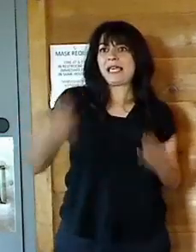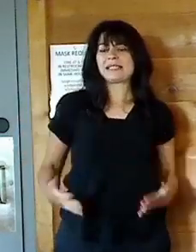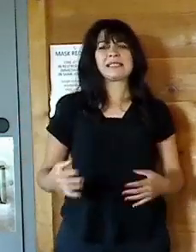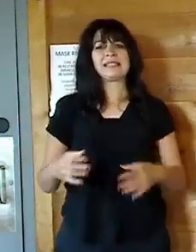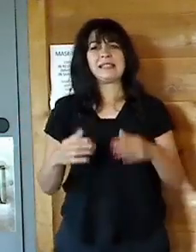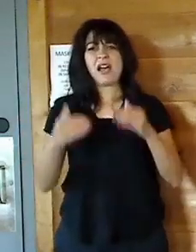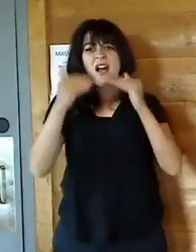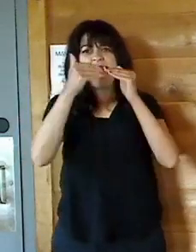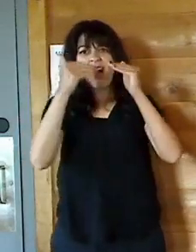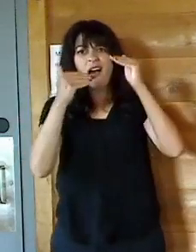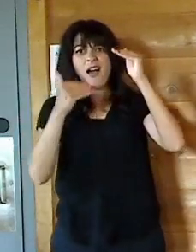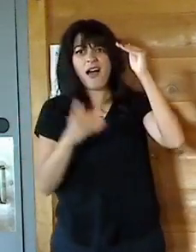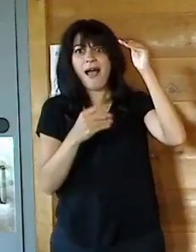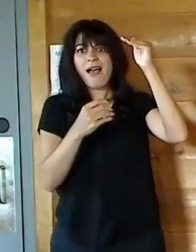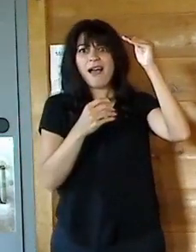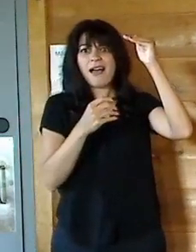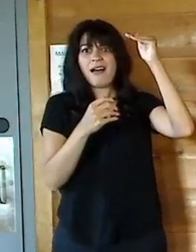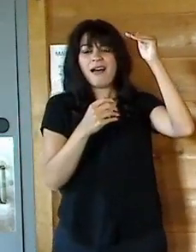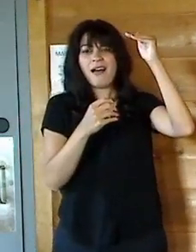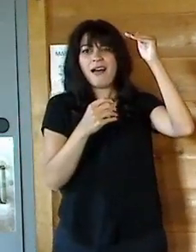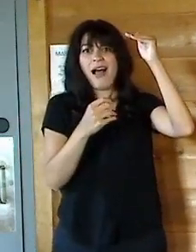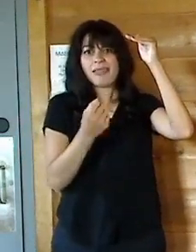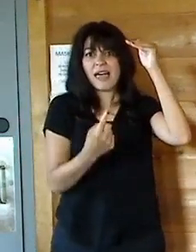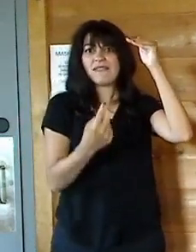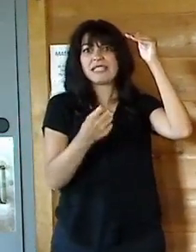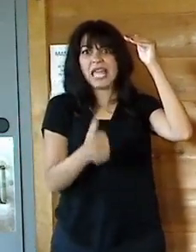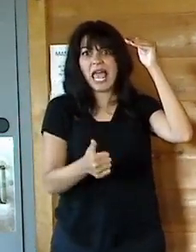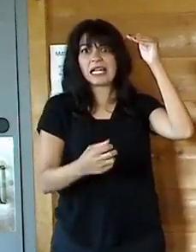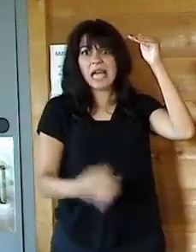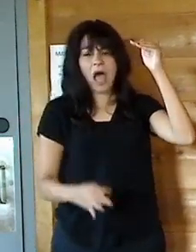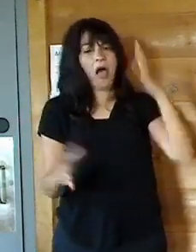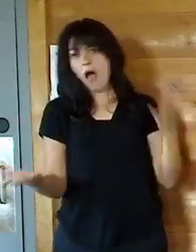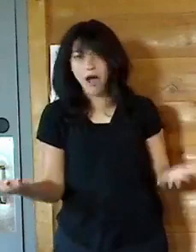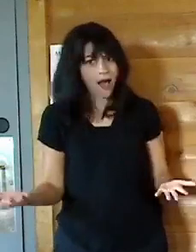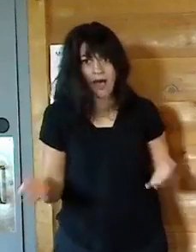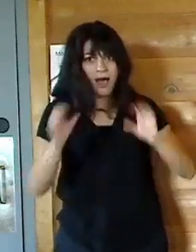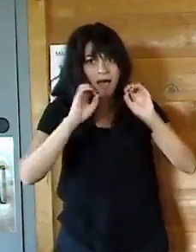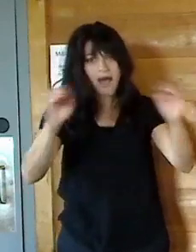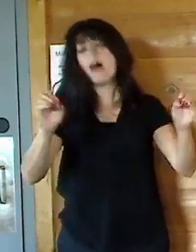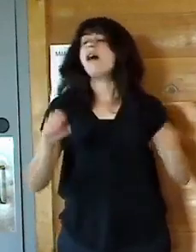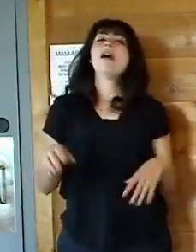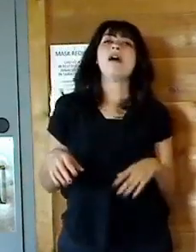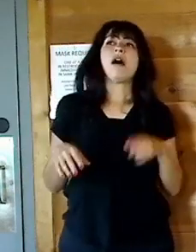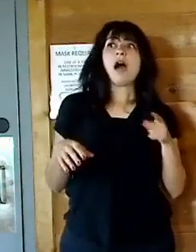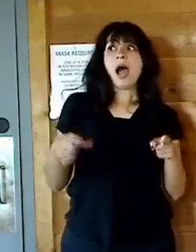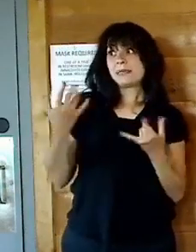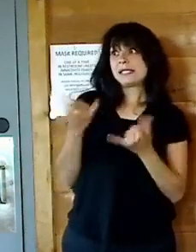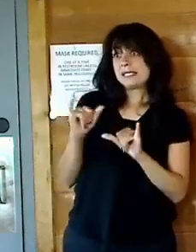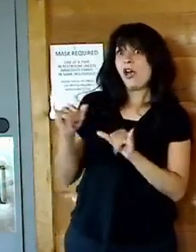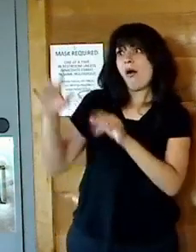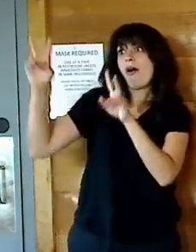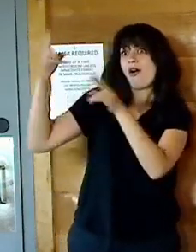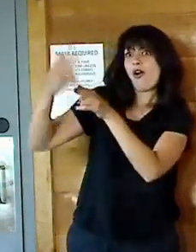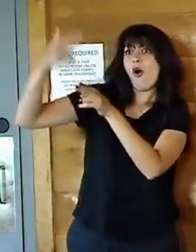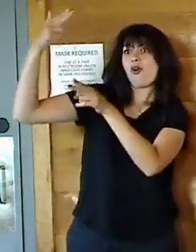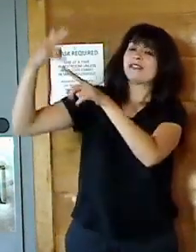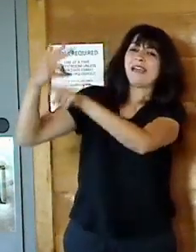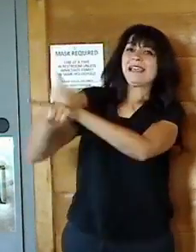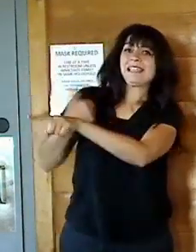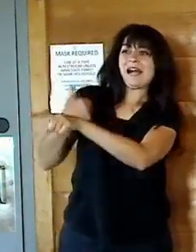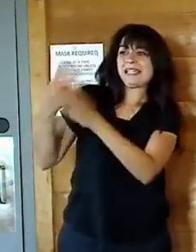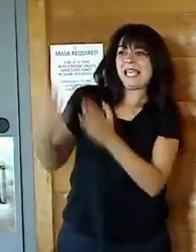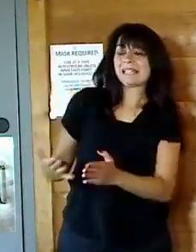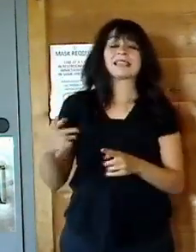younger? There has not been. So you still hold the distinction? Yes. Unless a municipal government decides to appoint an 11-year-old to public office,